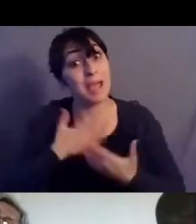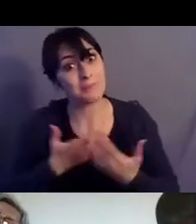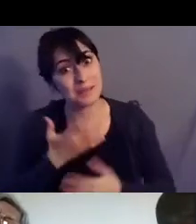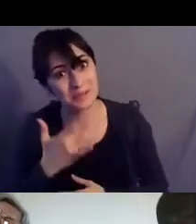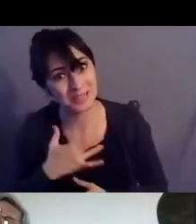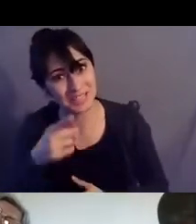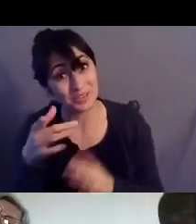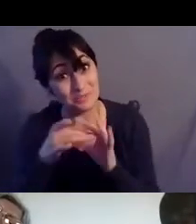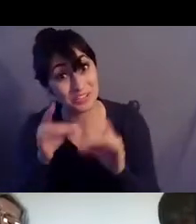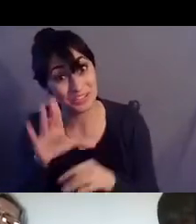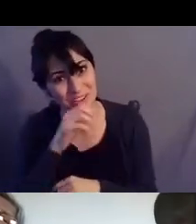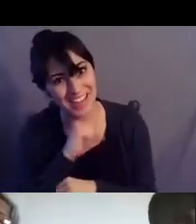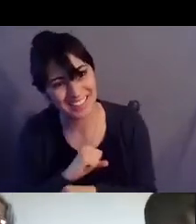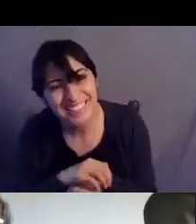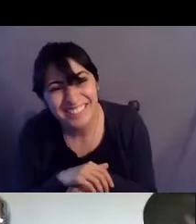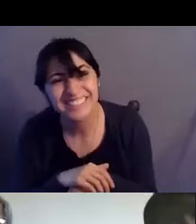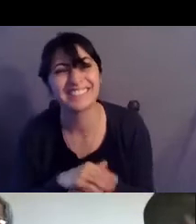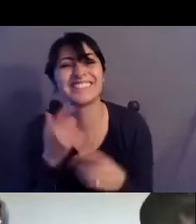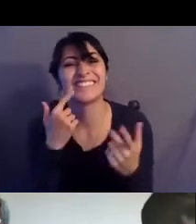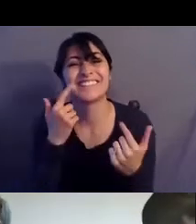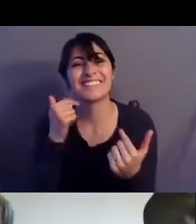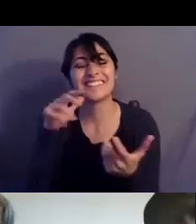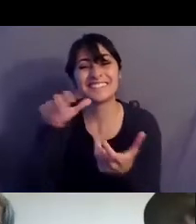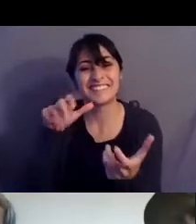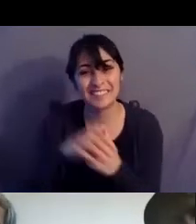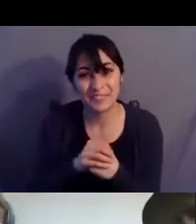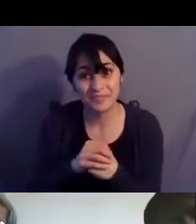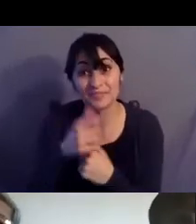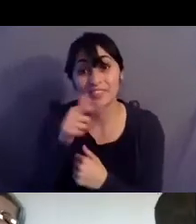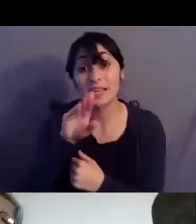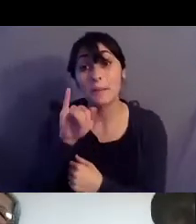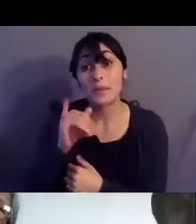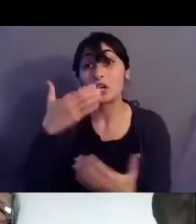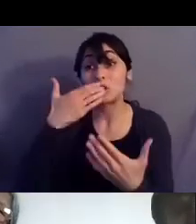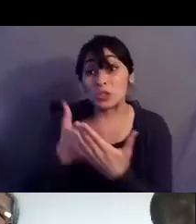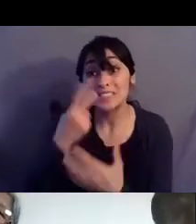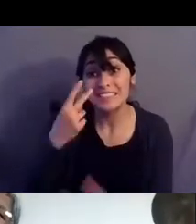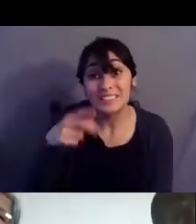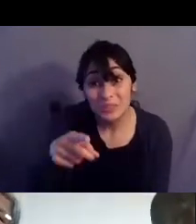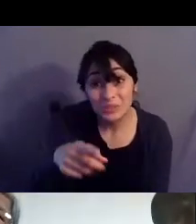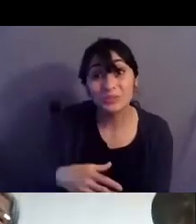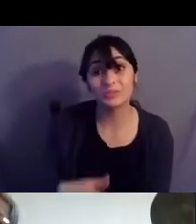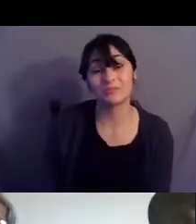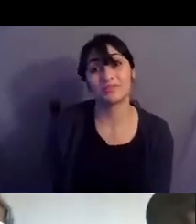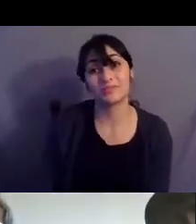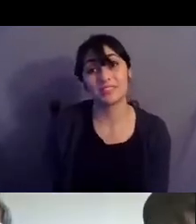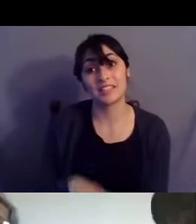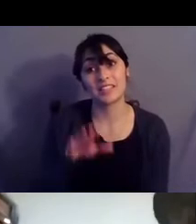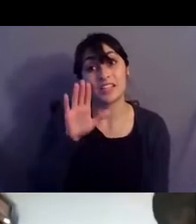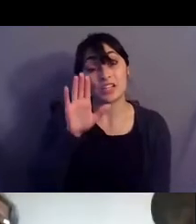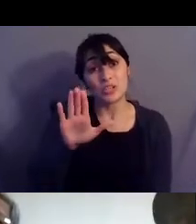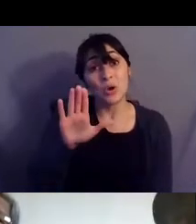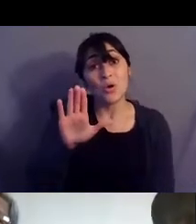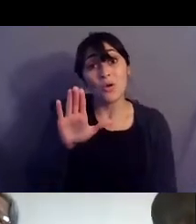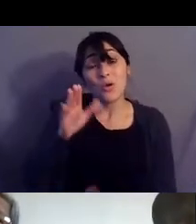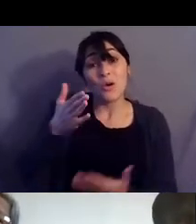oh it's so good to see you you know having your footsteps with you and being